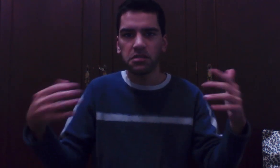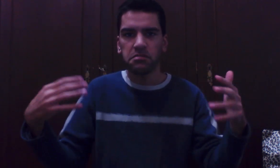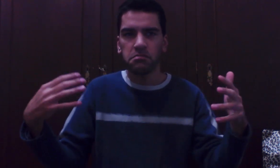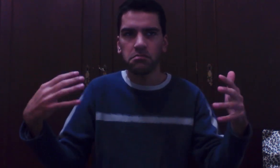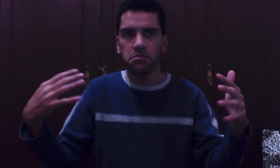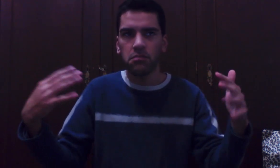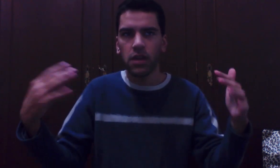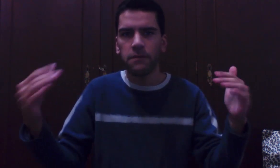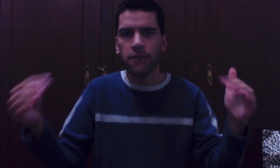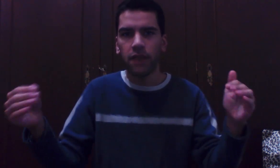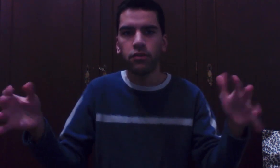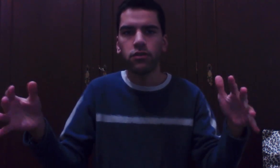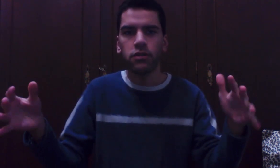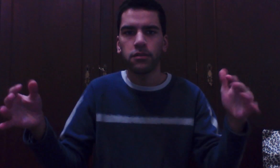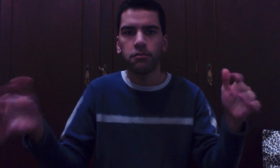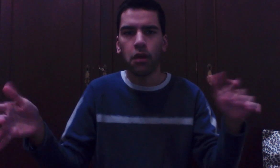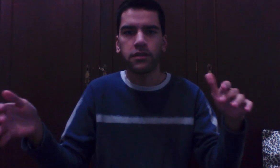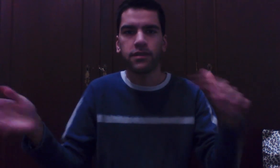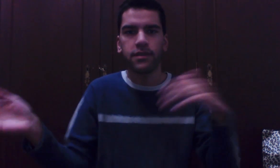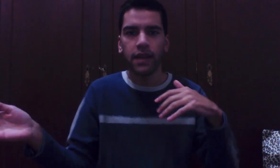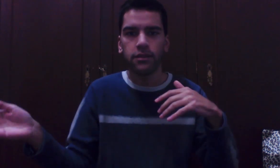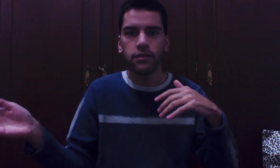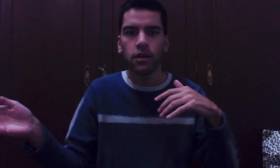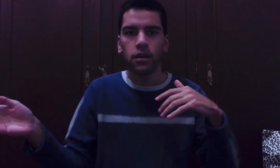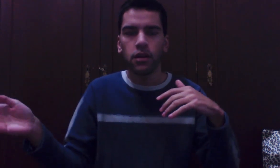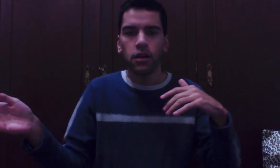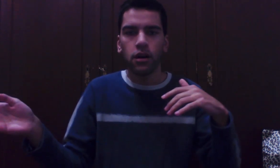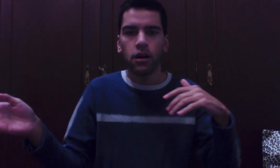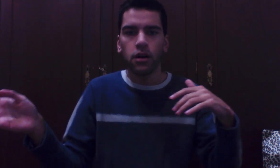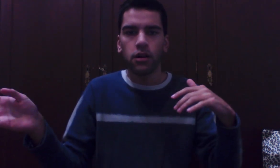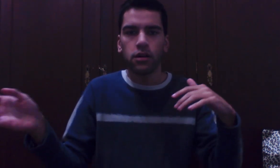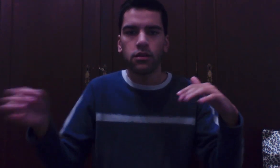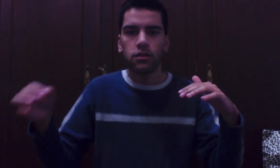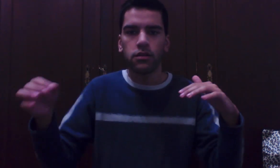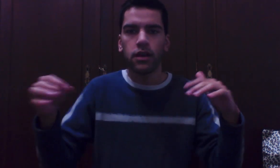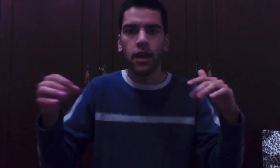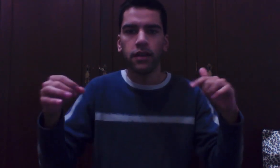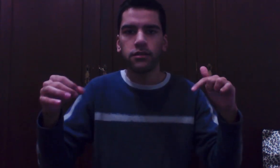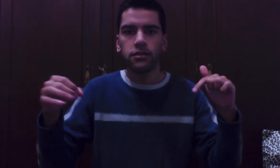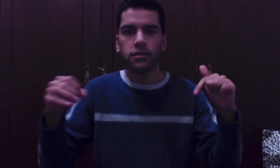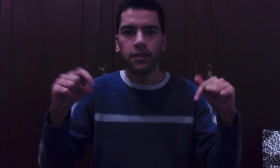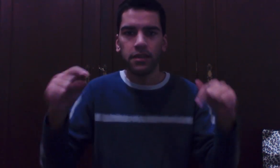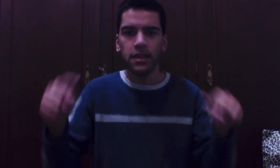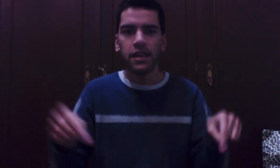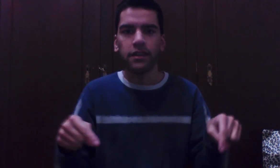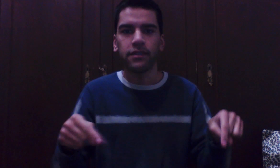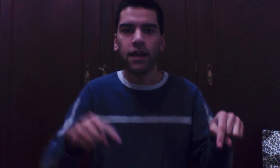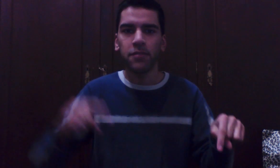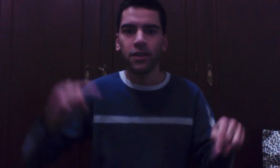a five book box set and the thing is I'm not